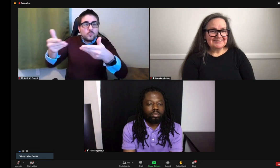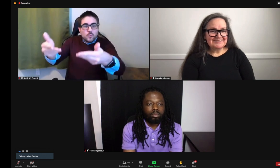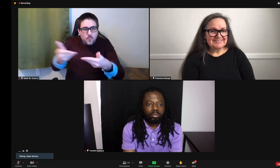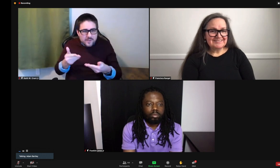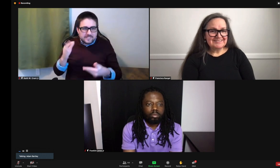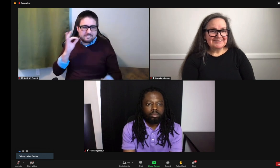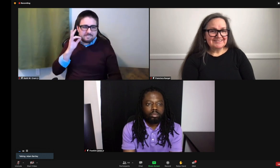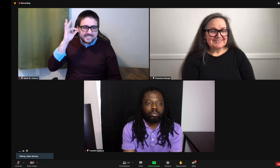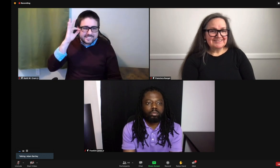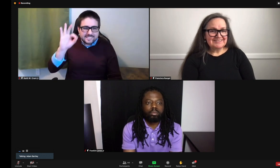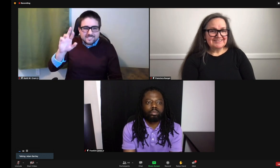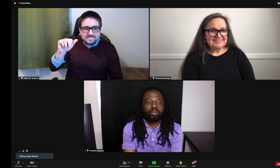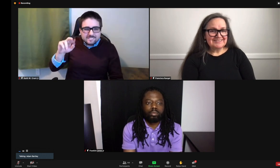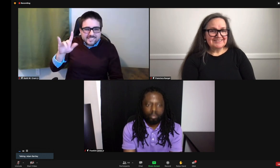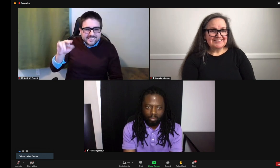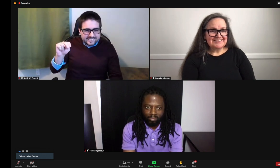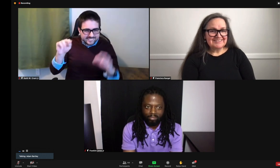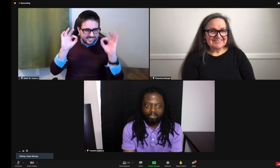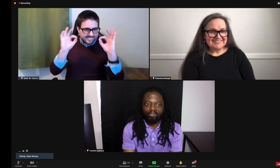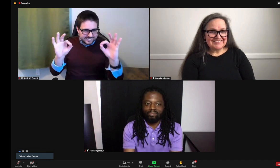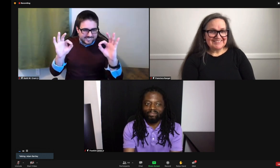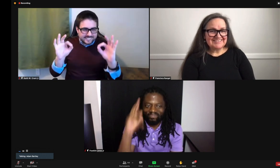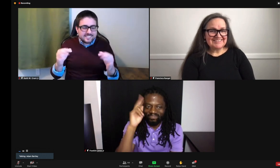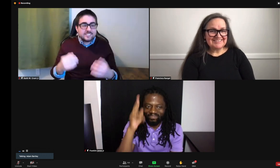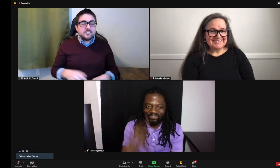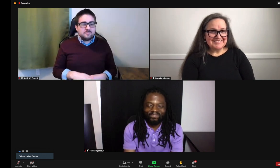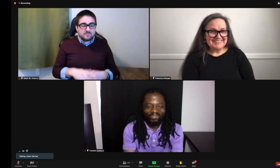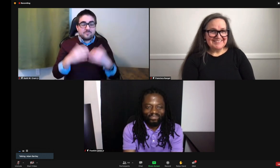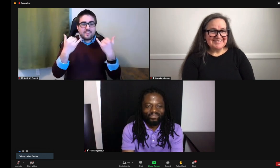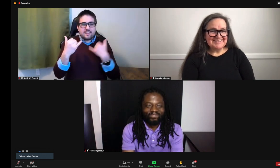on-screen talent. Thank you so much, Franklin. Hi.